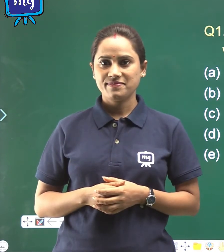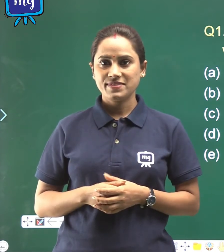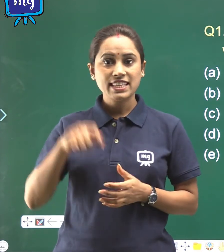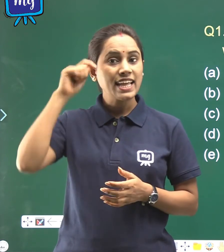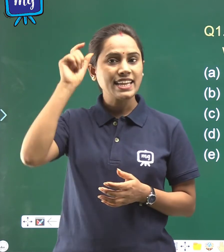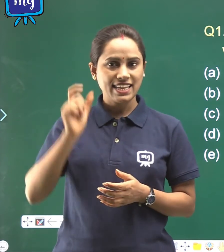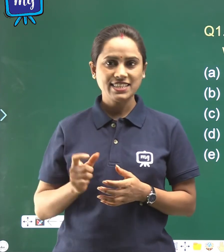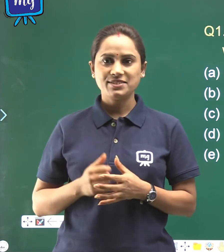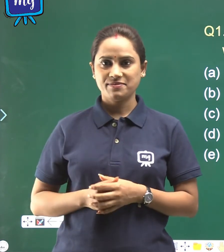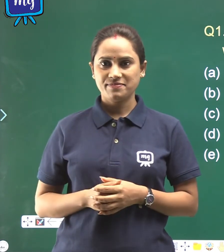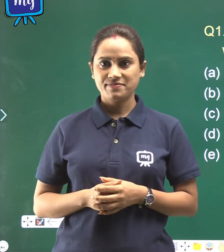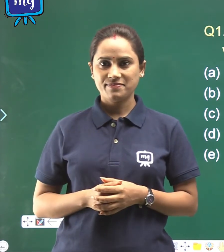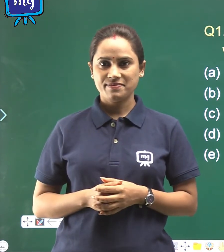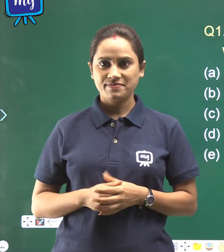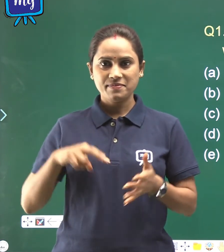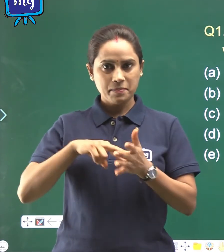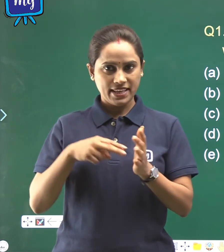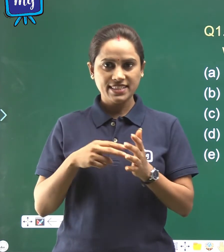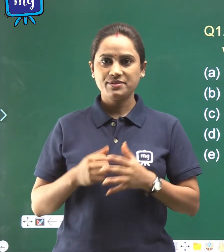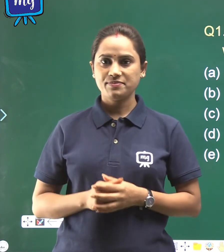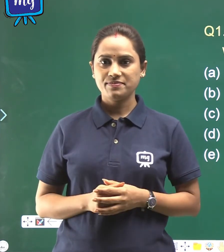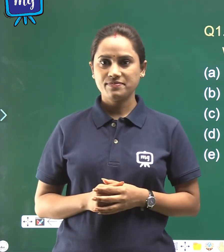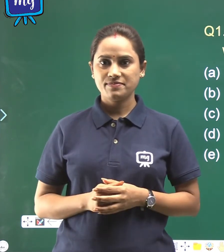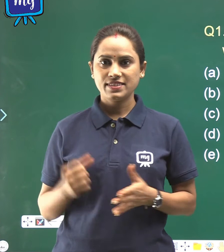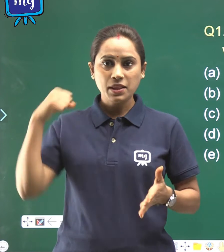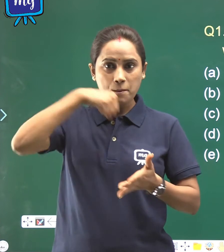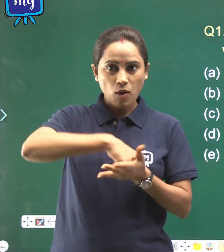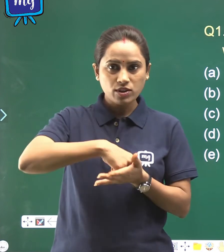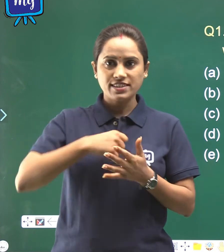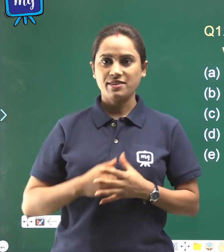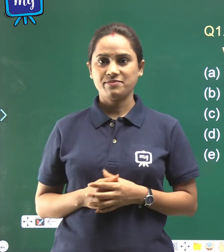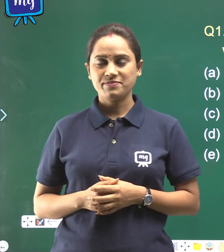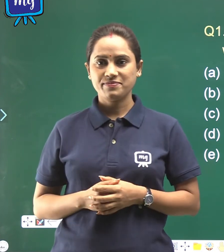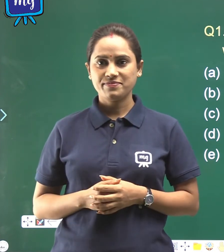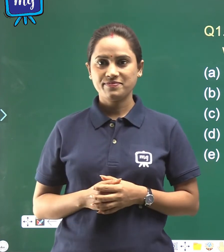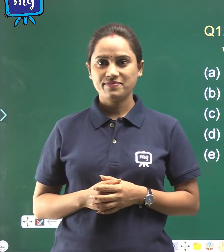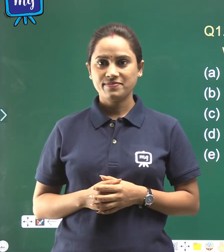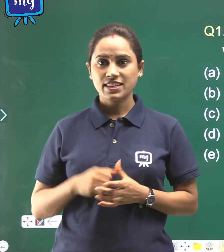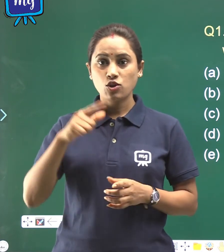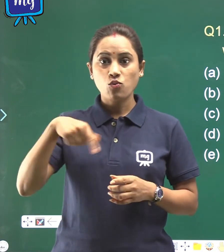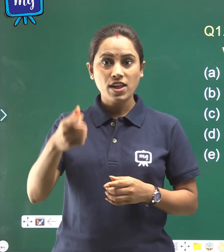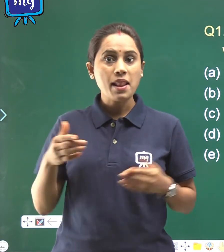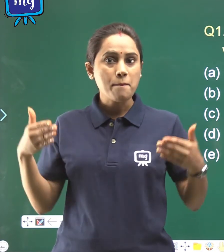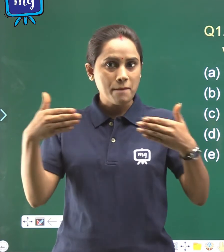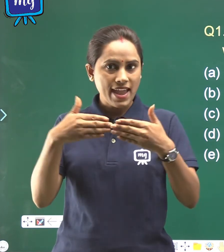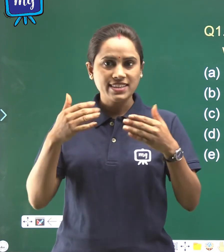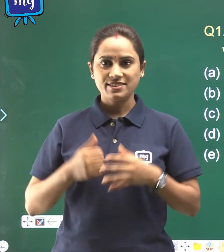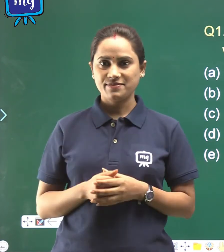reach means, you will match